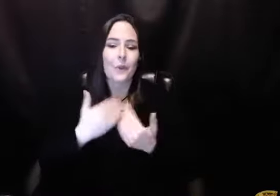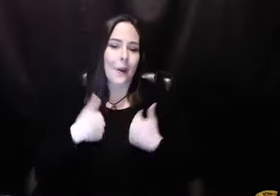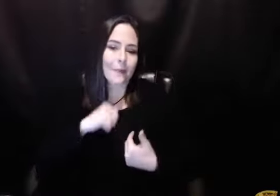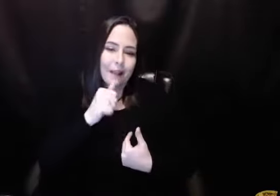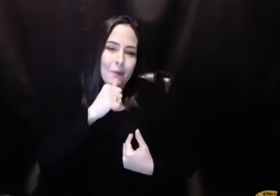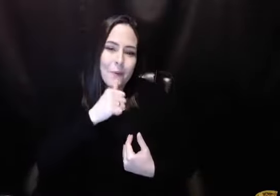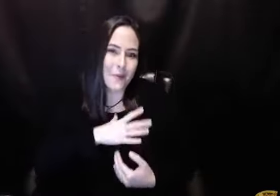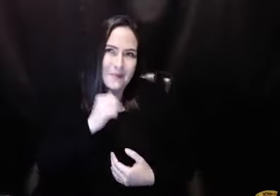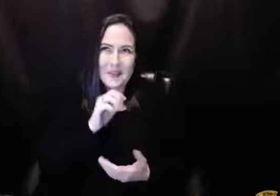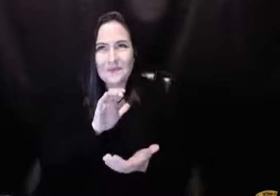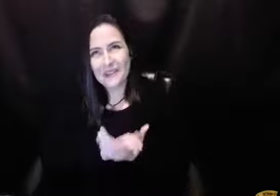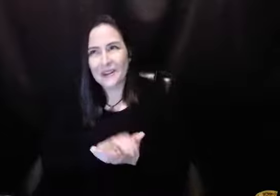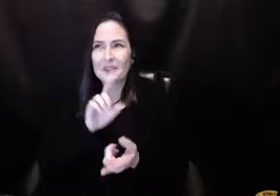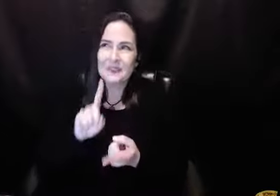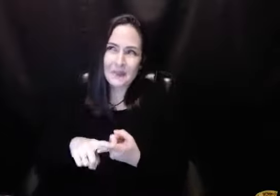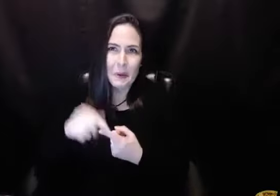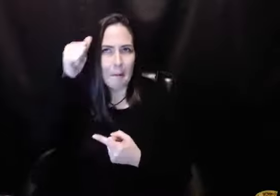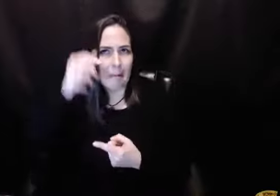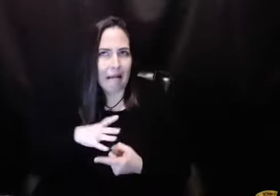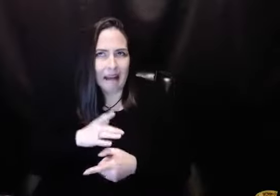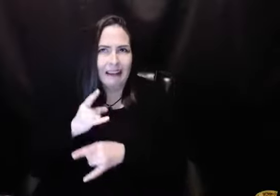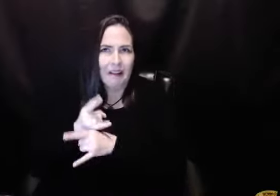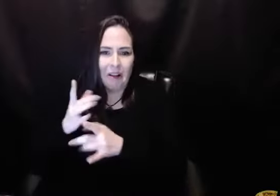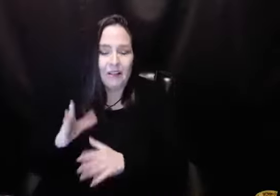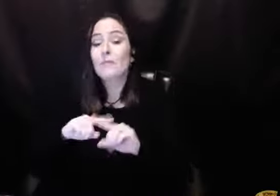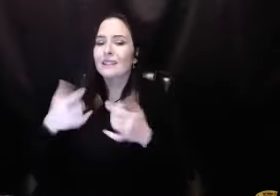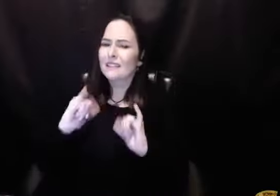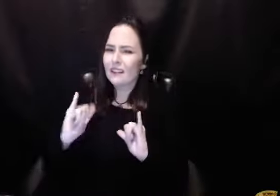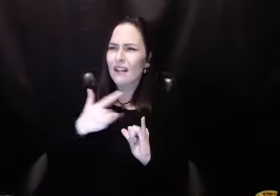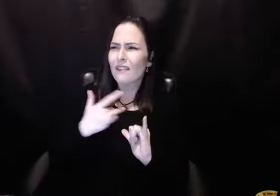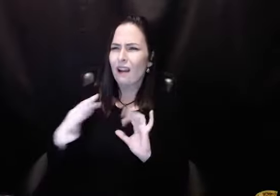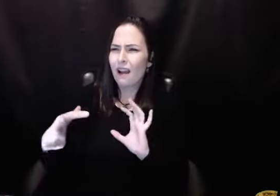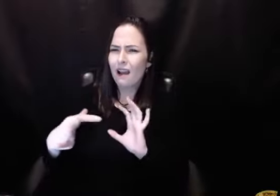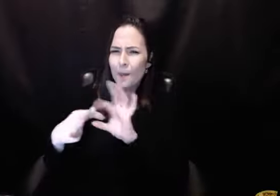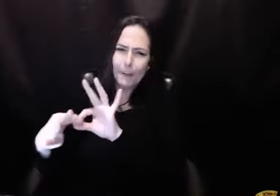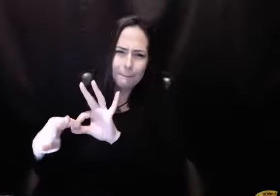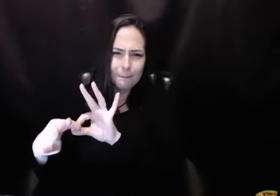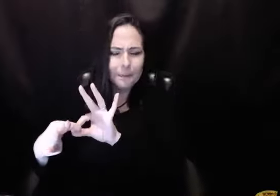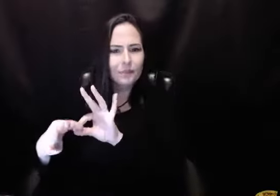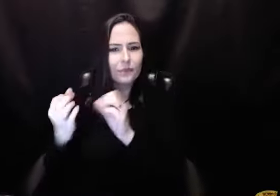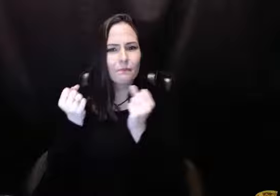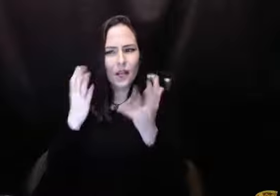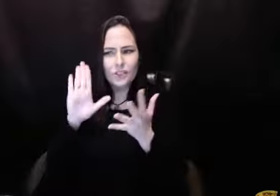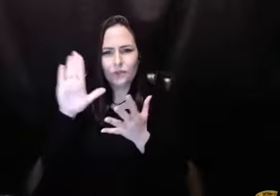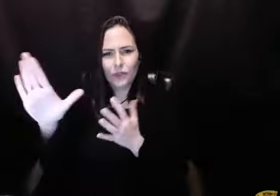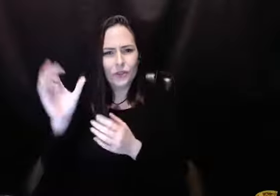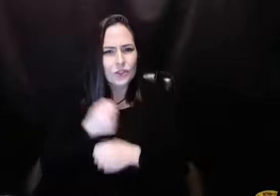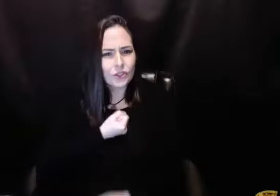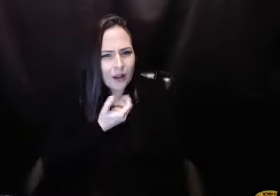totally identified with so many things she said, and I'm not a woman, and I wasn't married to a man, and alcohol, all that kind of crazy stuff. But I identified